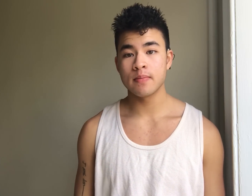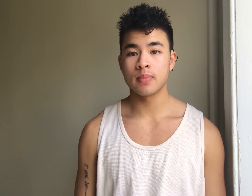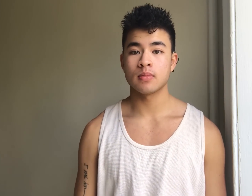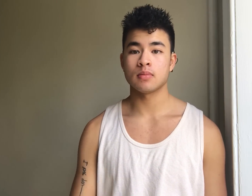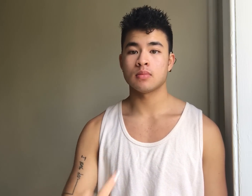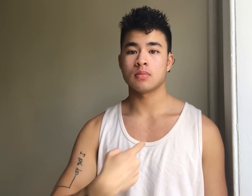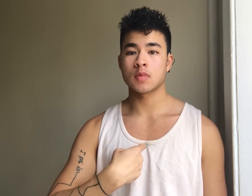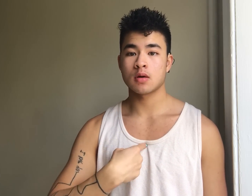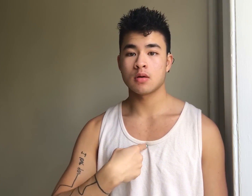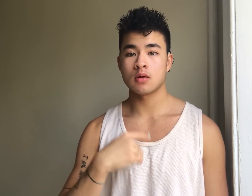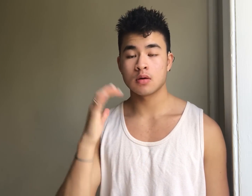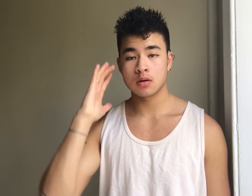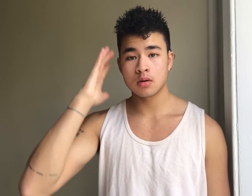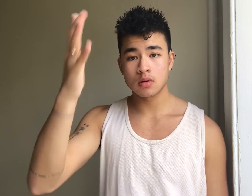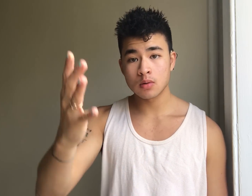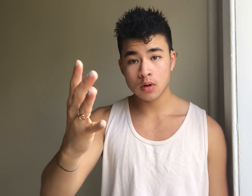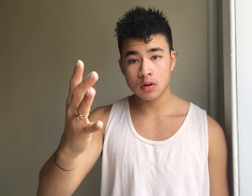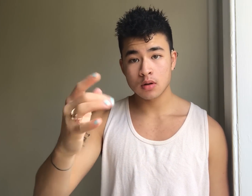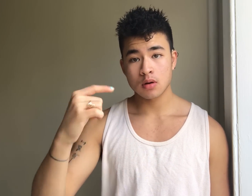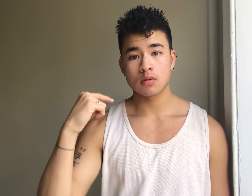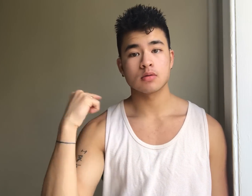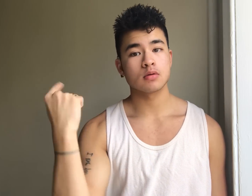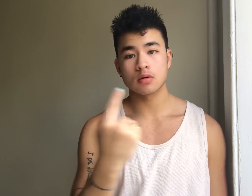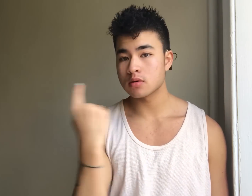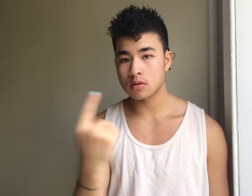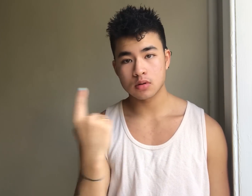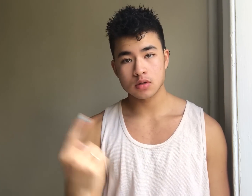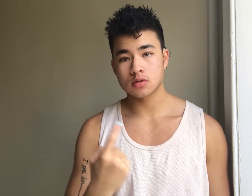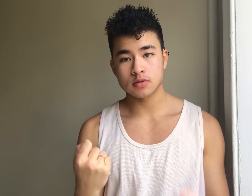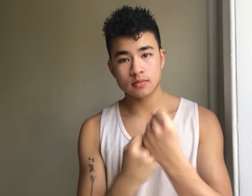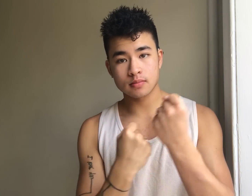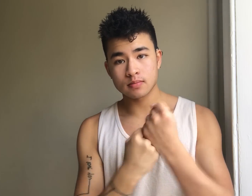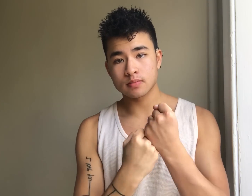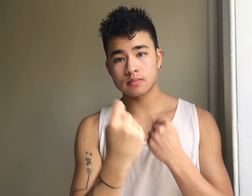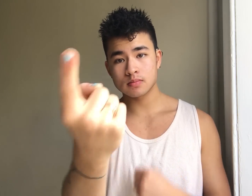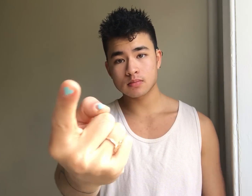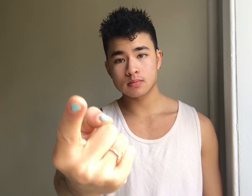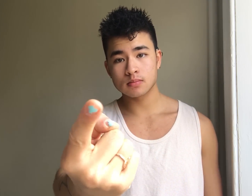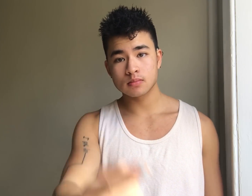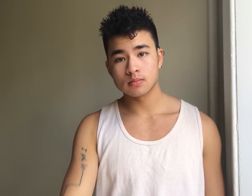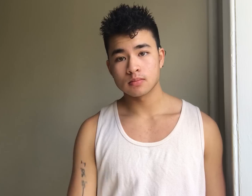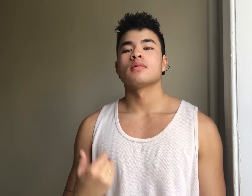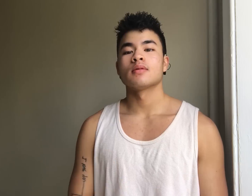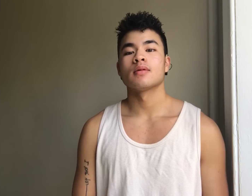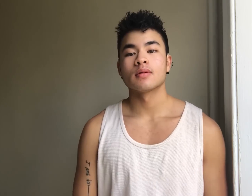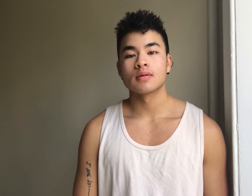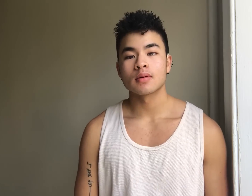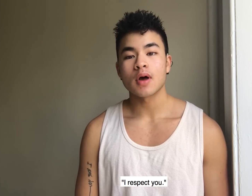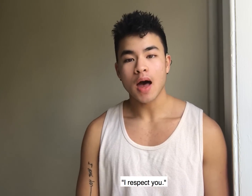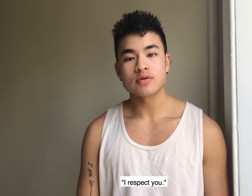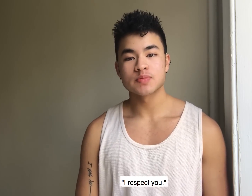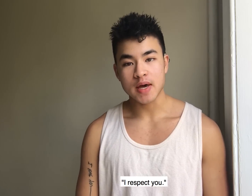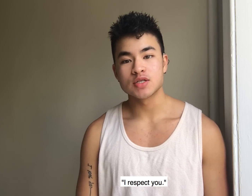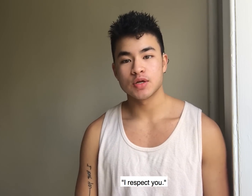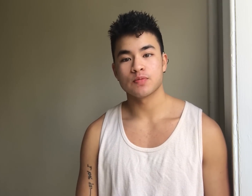I respect you